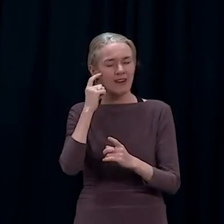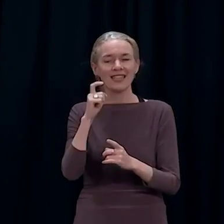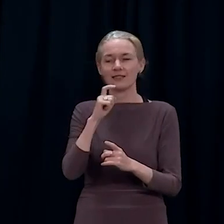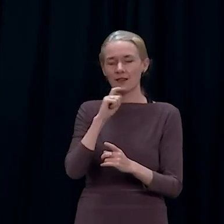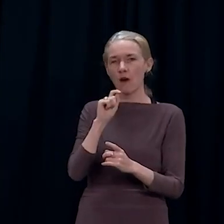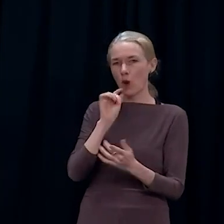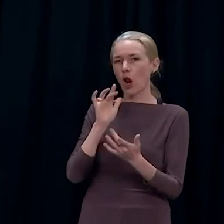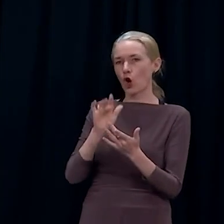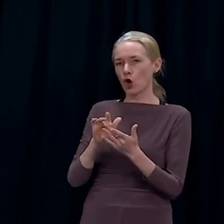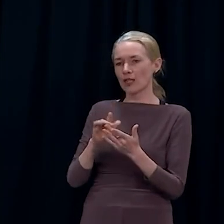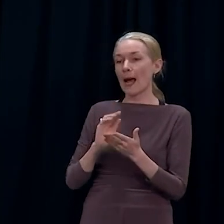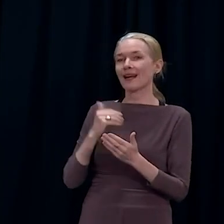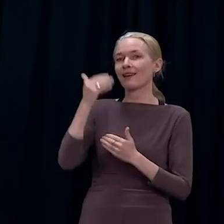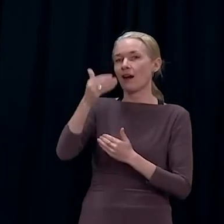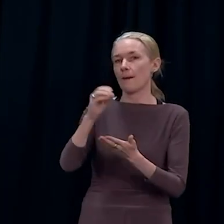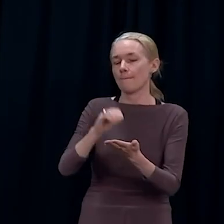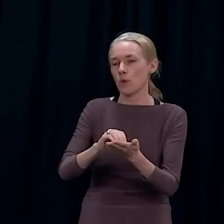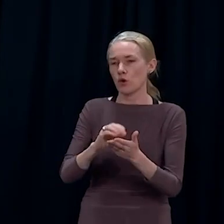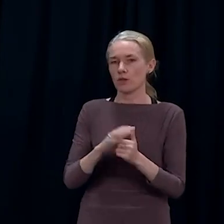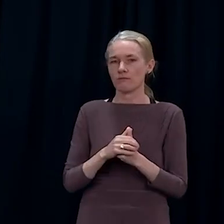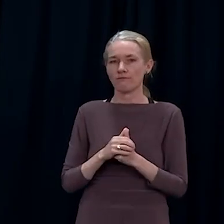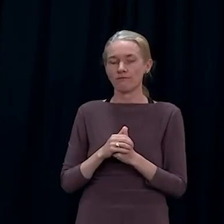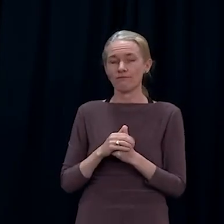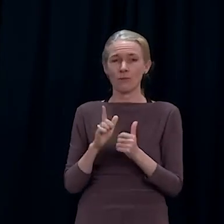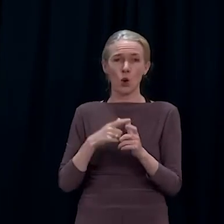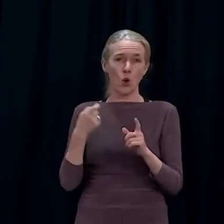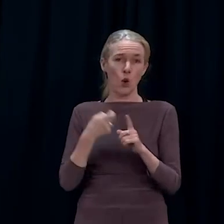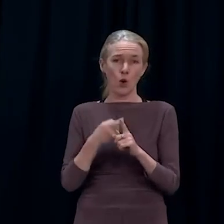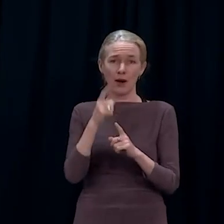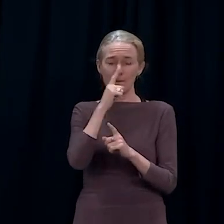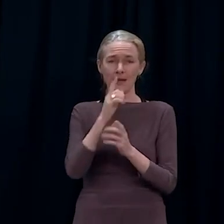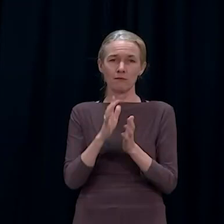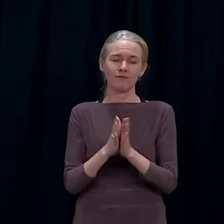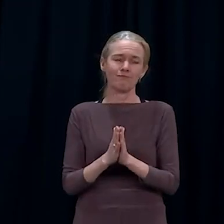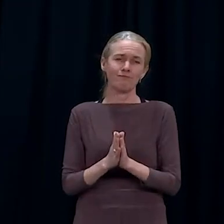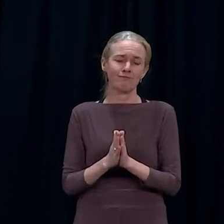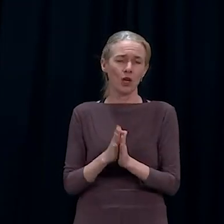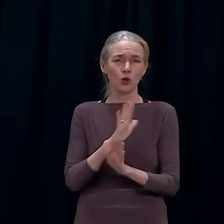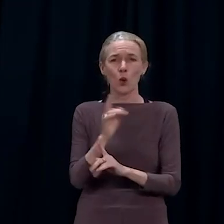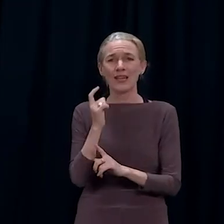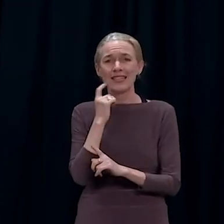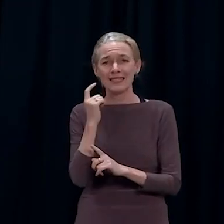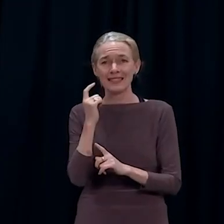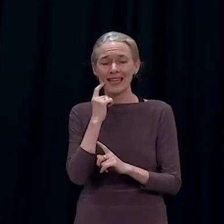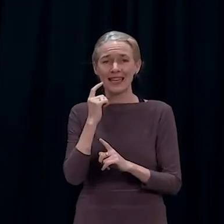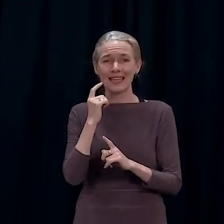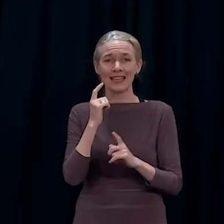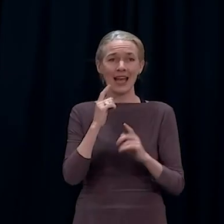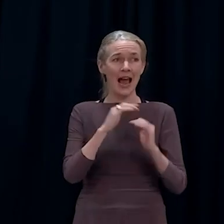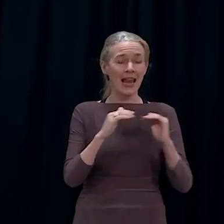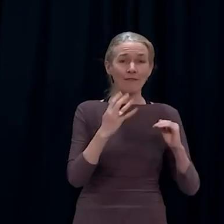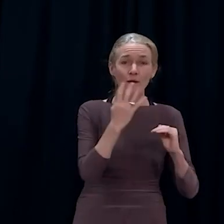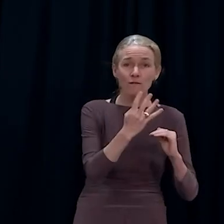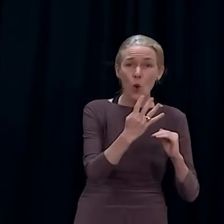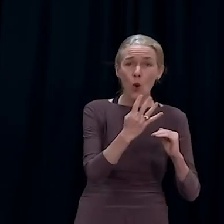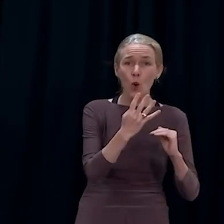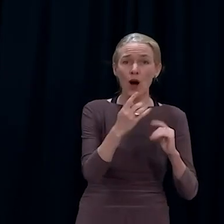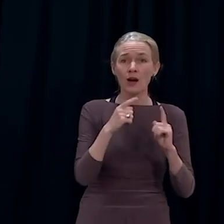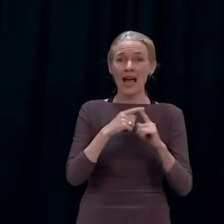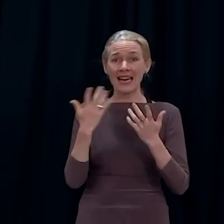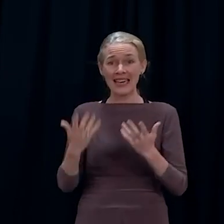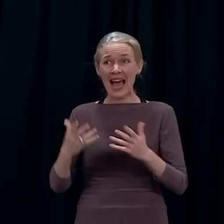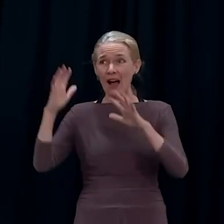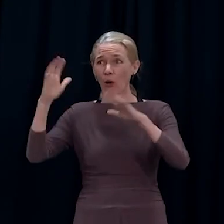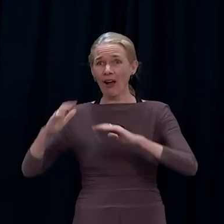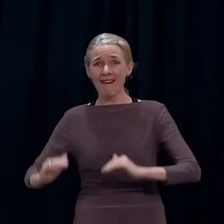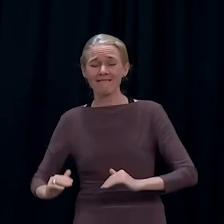another blow at an already incredibly difficult time and some of the damage I've seen to people's homes is just devastating. Please do look